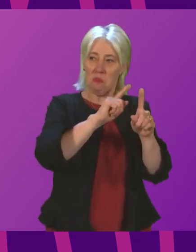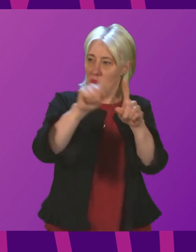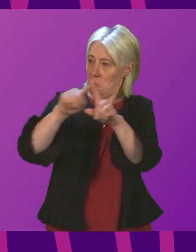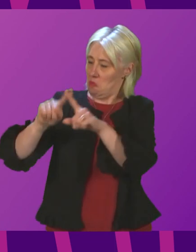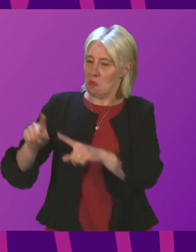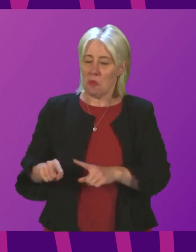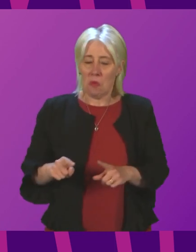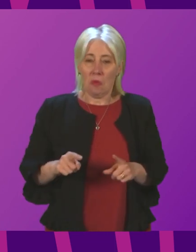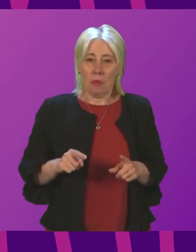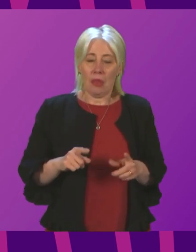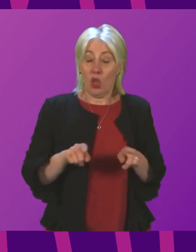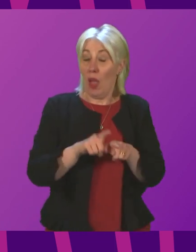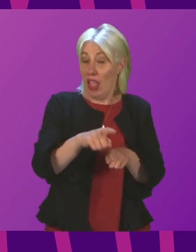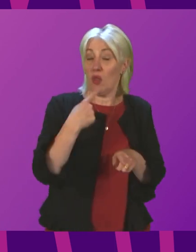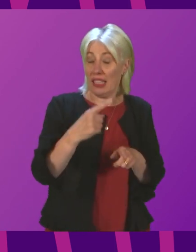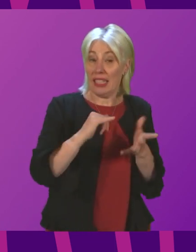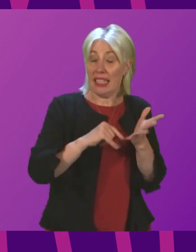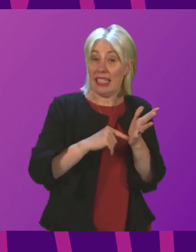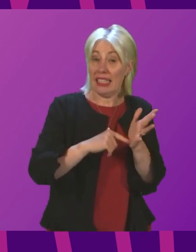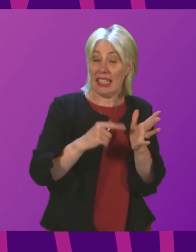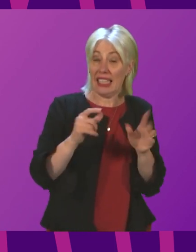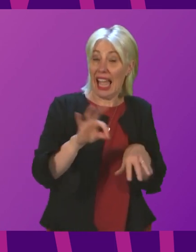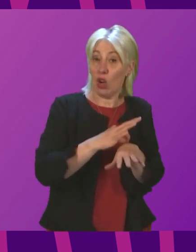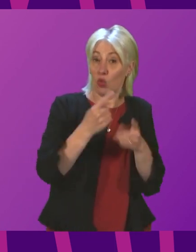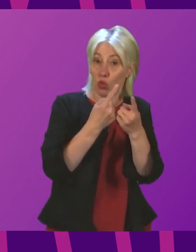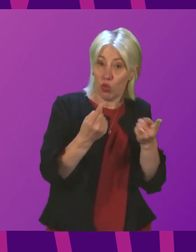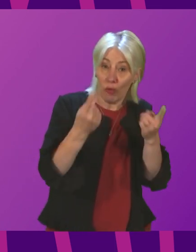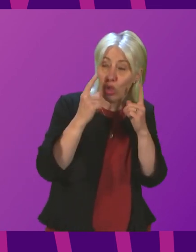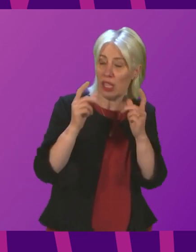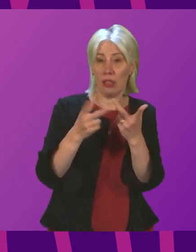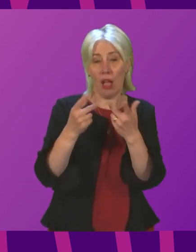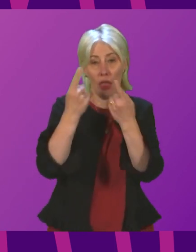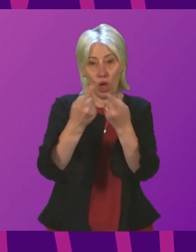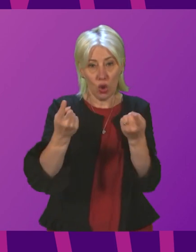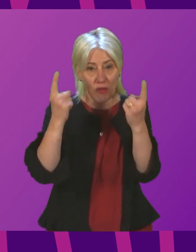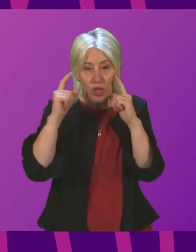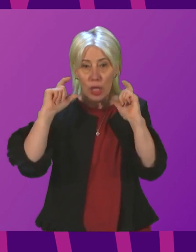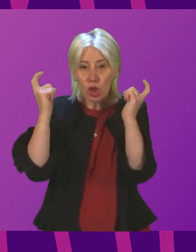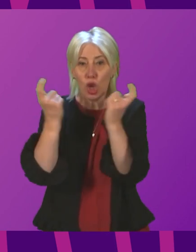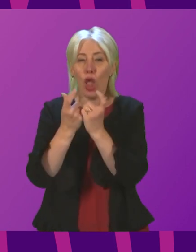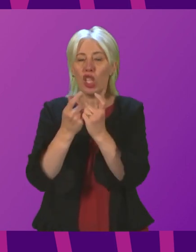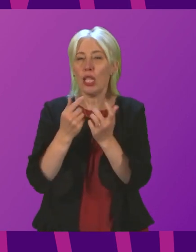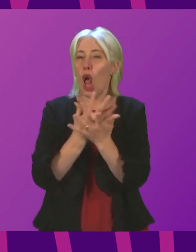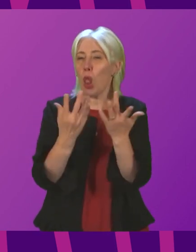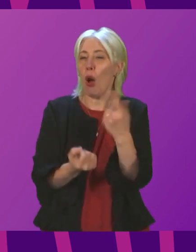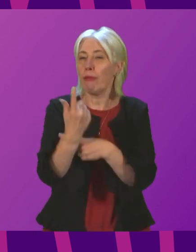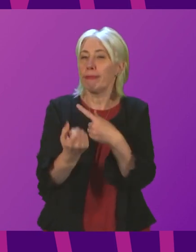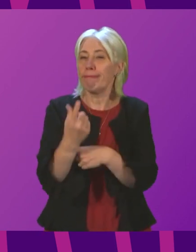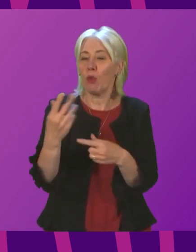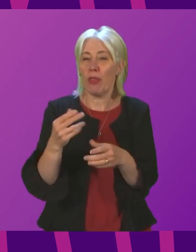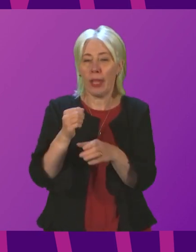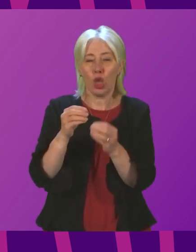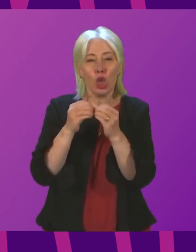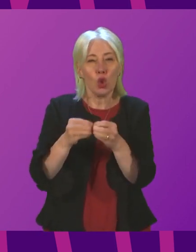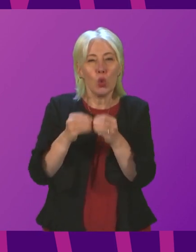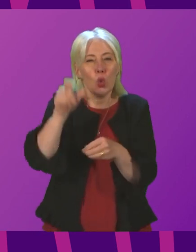least as he has mentioned St Andrews, or universities and colleges, a number of the incidents have been happening around student bars, student pubs